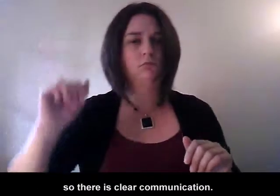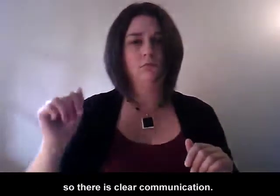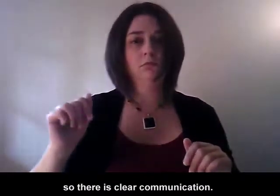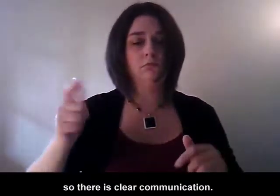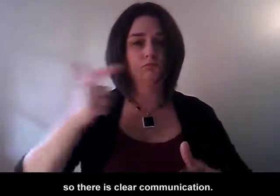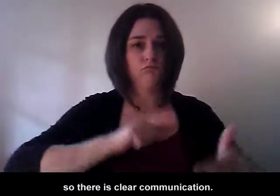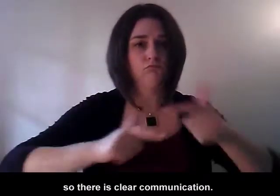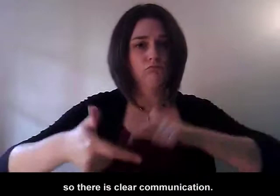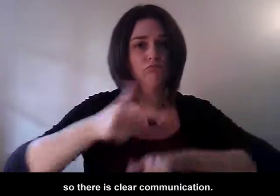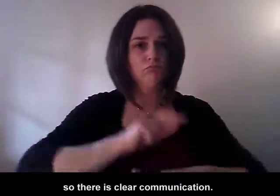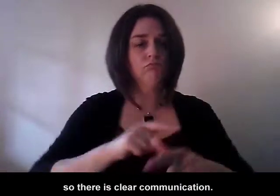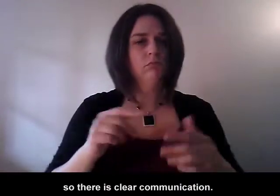communication.